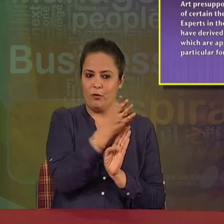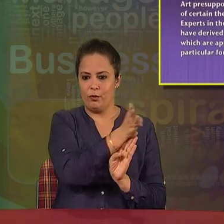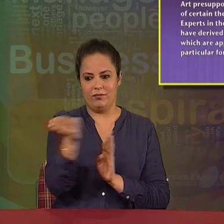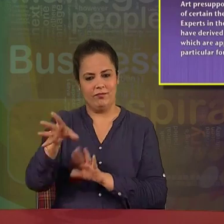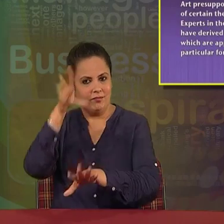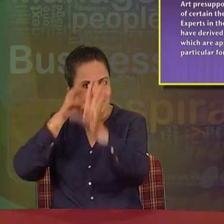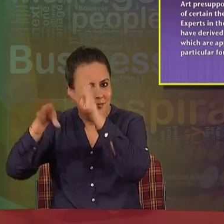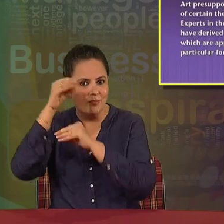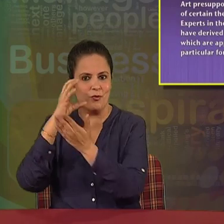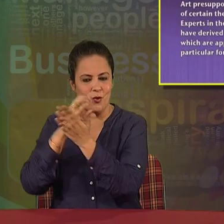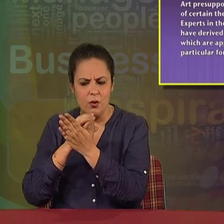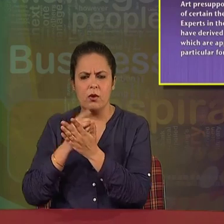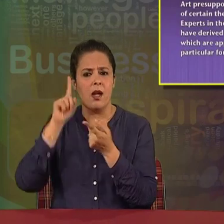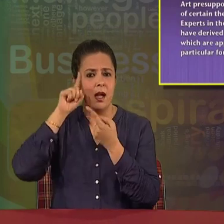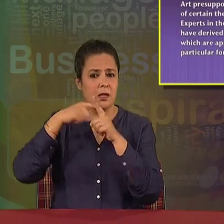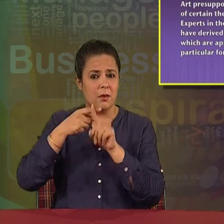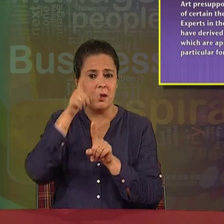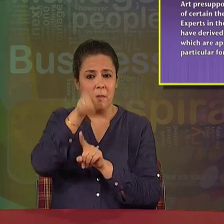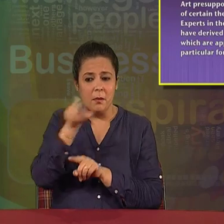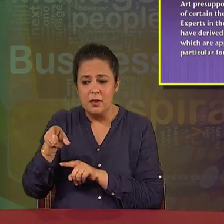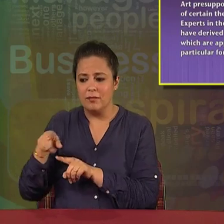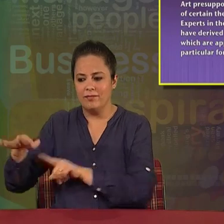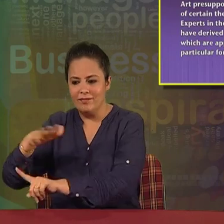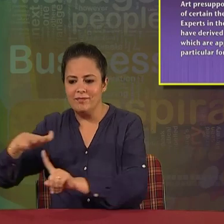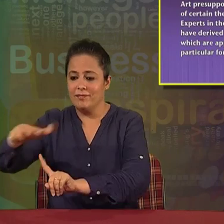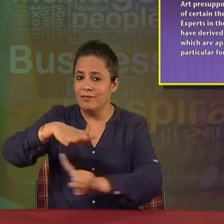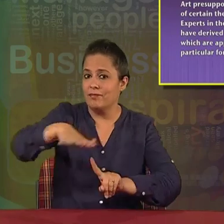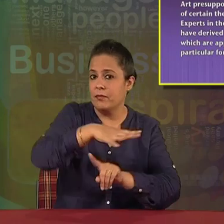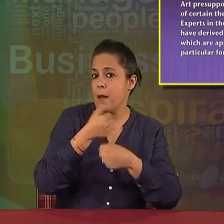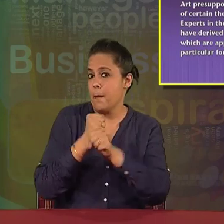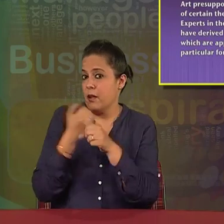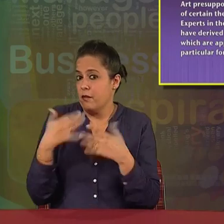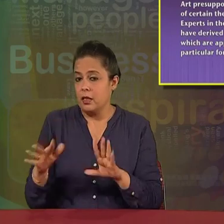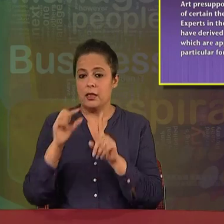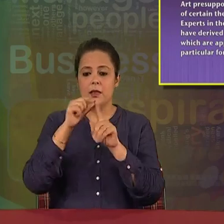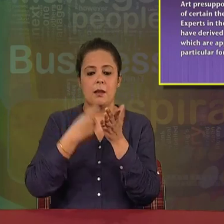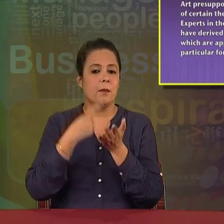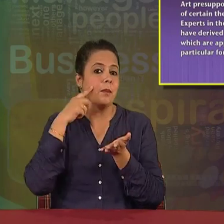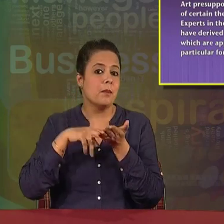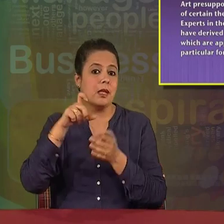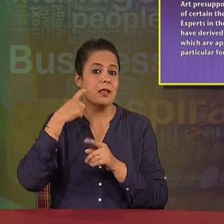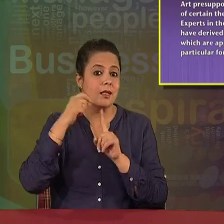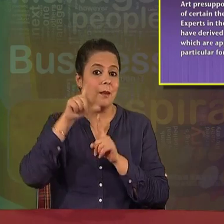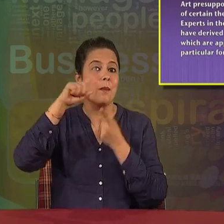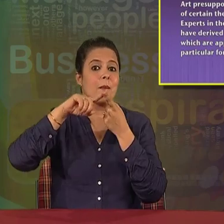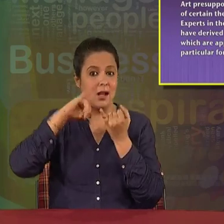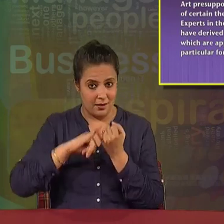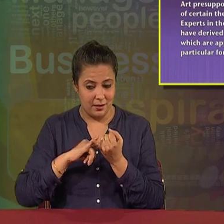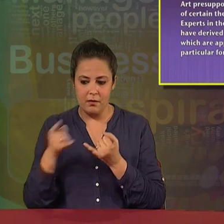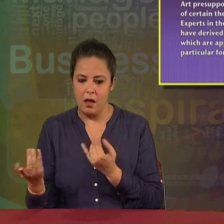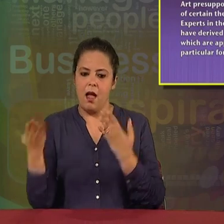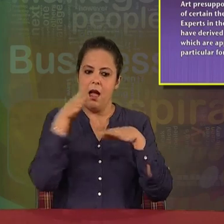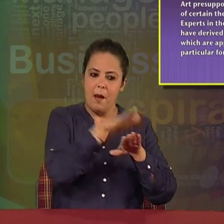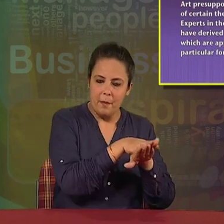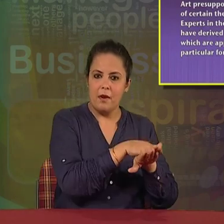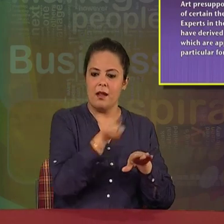of certain theoretical knowledge. Experts in their respective areas have derived certain principles which are applicable to